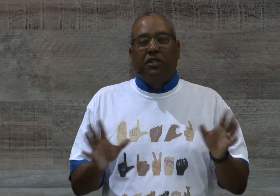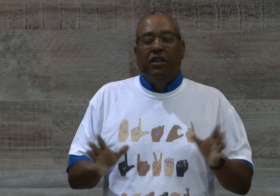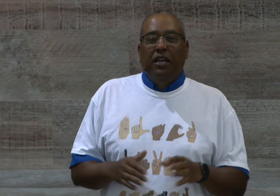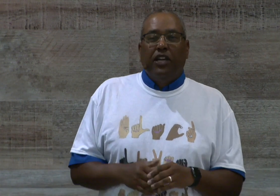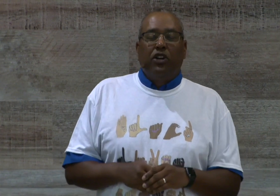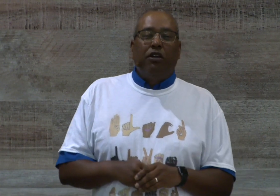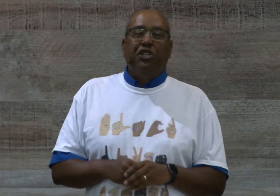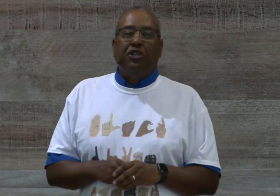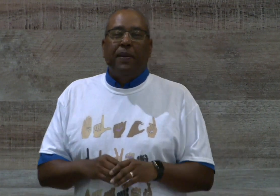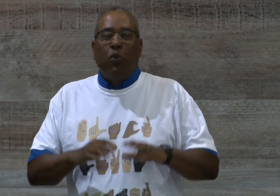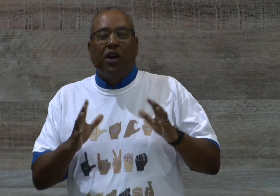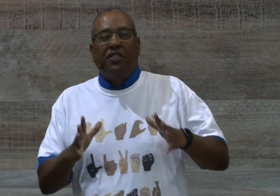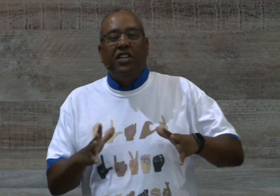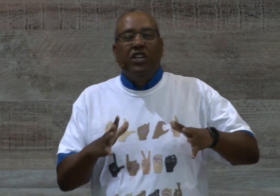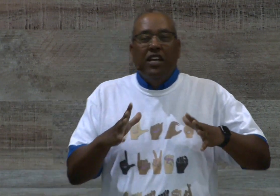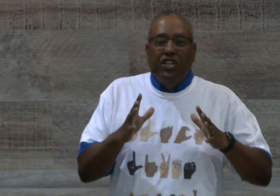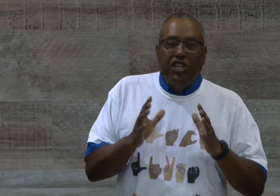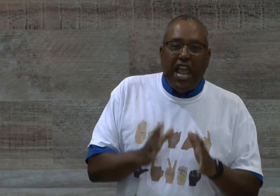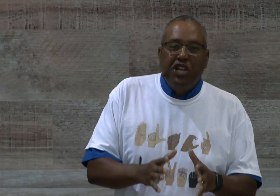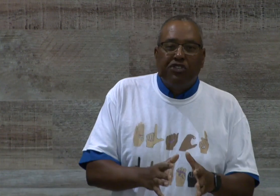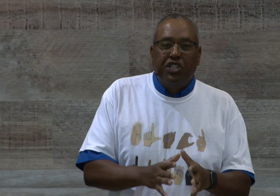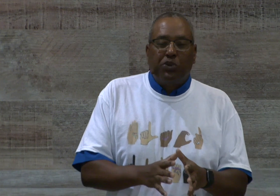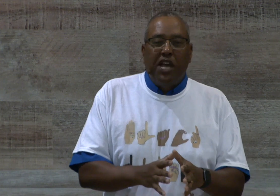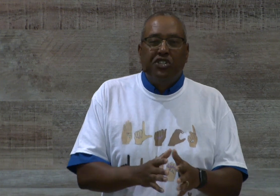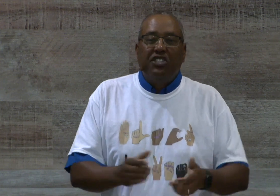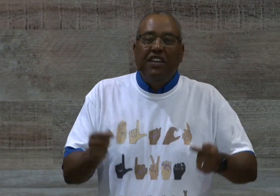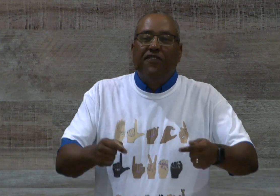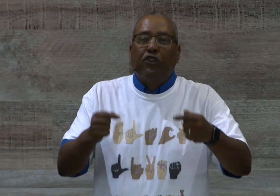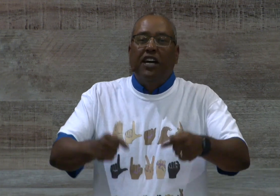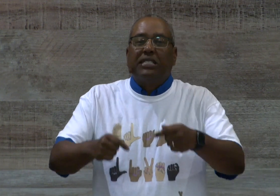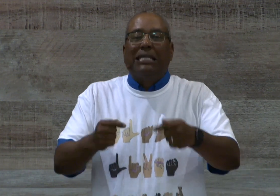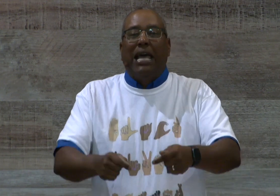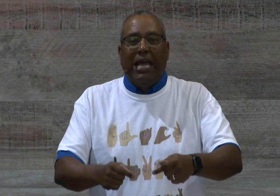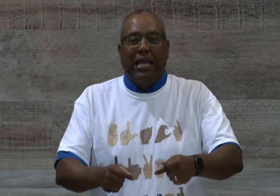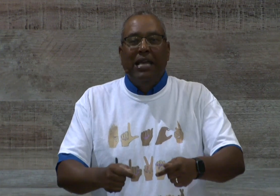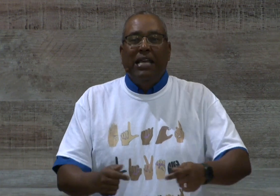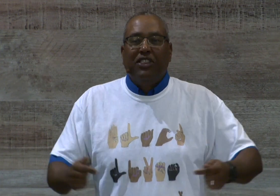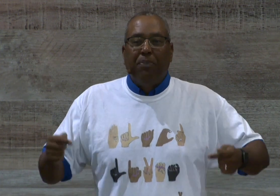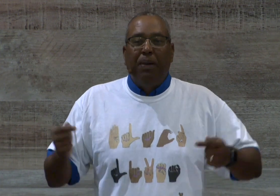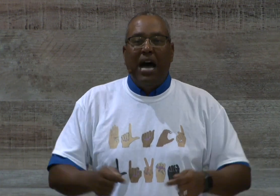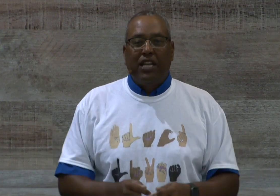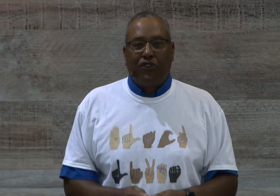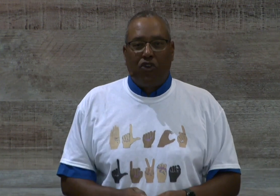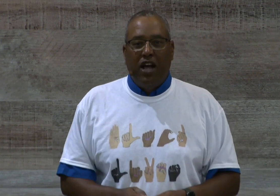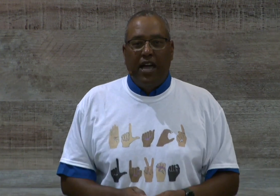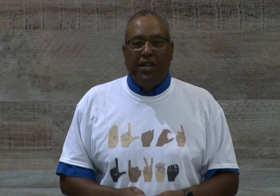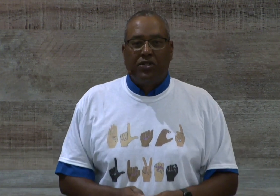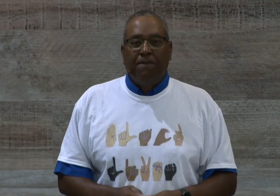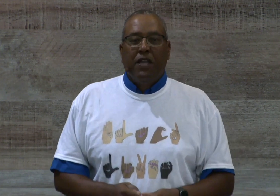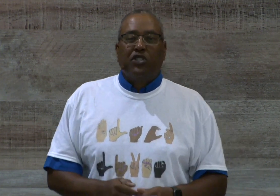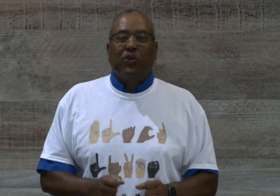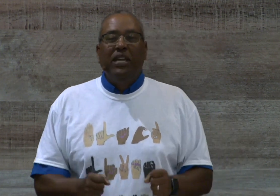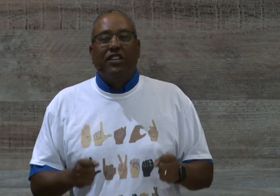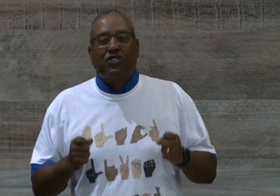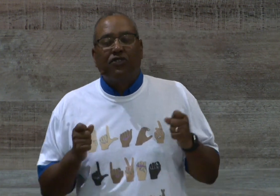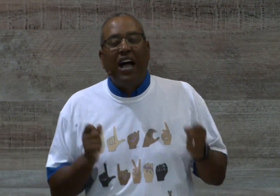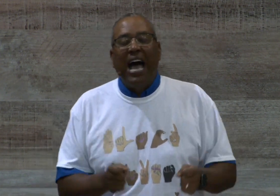encourage you to be aware of these dangerous situations, even for us today, in the body of Christ so that we can survive